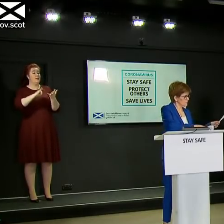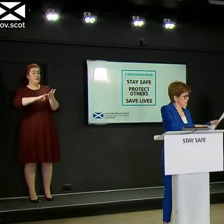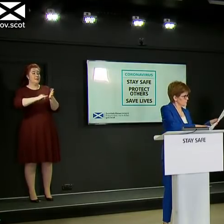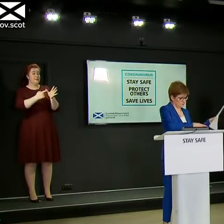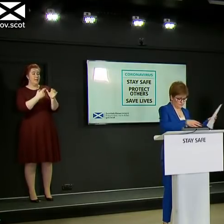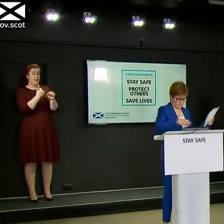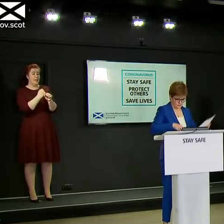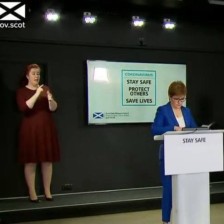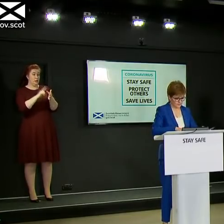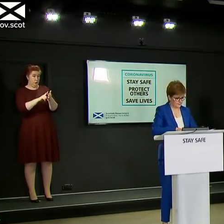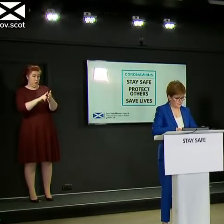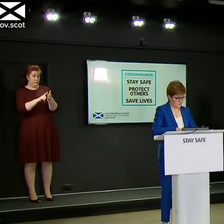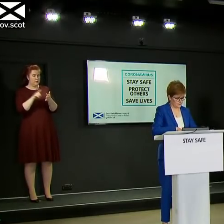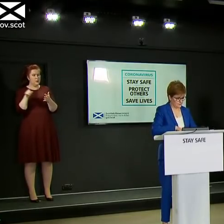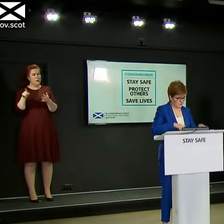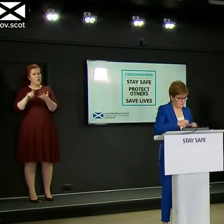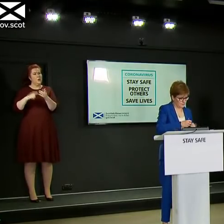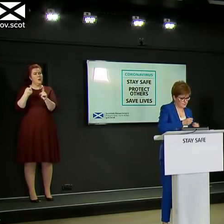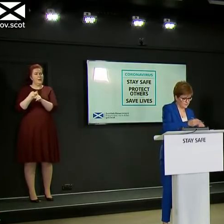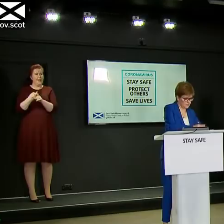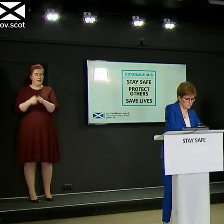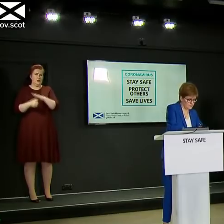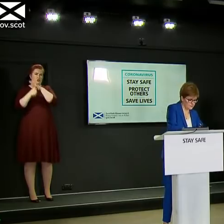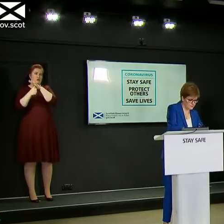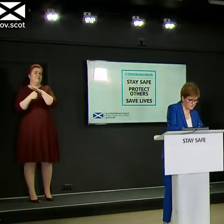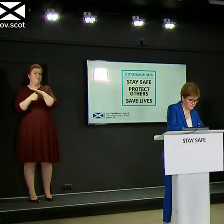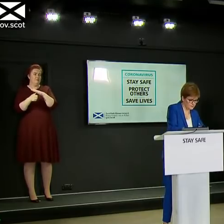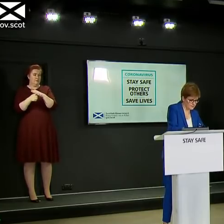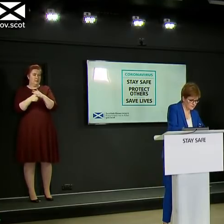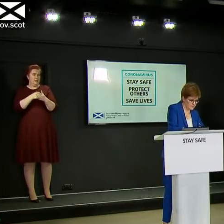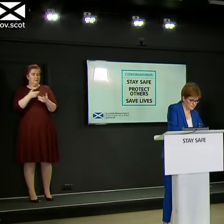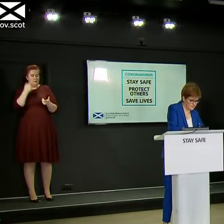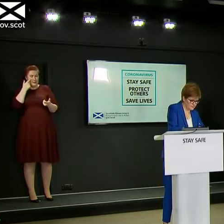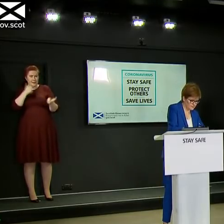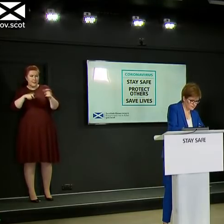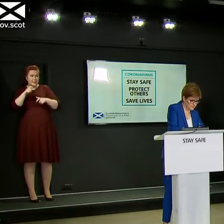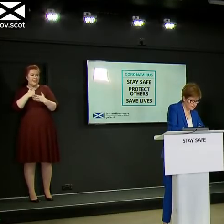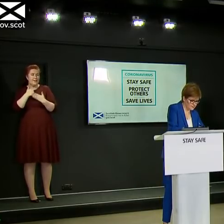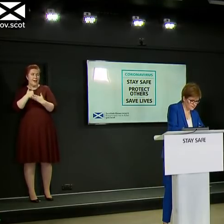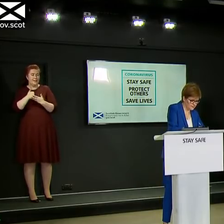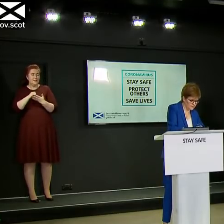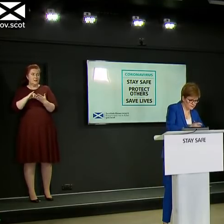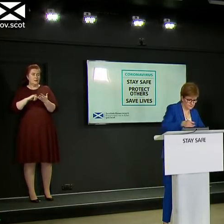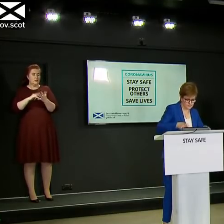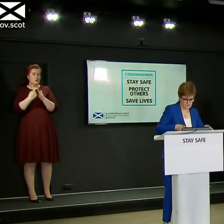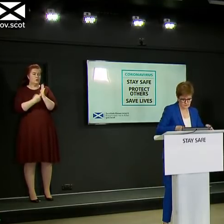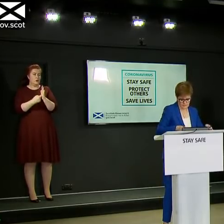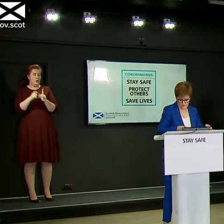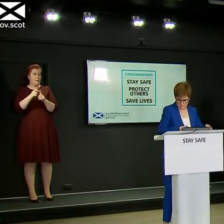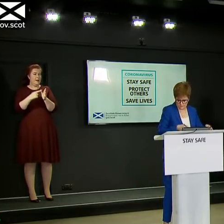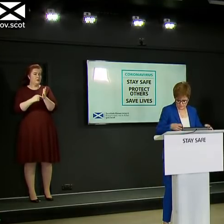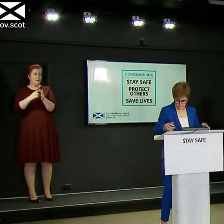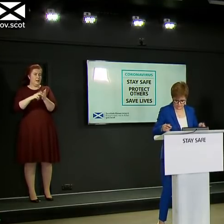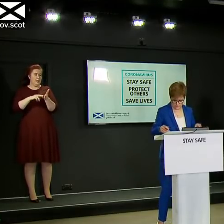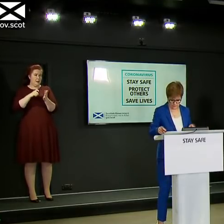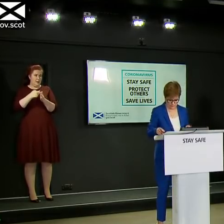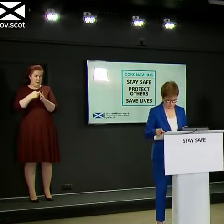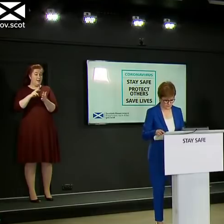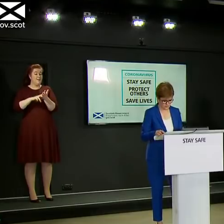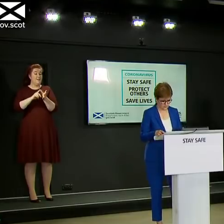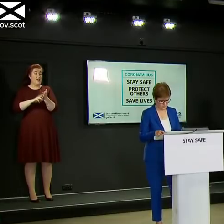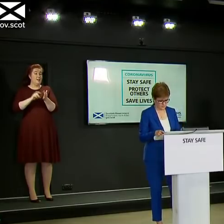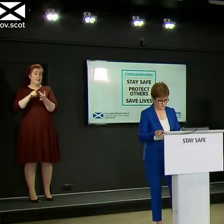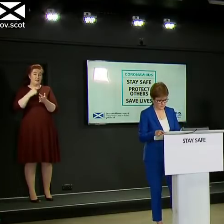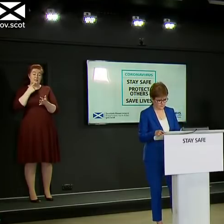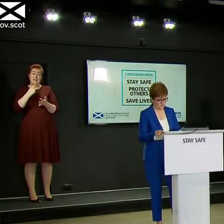UK's Chief Scientific Advisor, Sir Patrick Vallance, last week gave evidence that SAGE was recommending full lockdown in